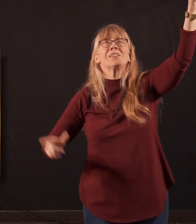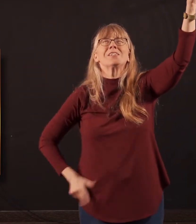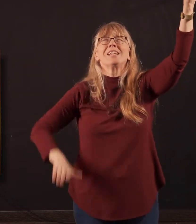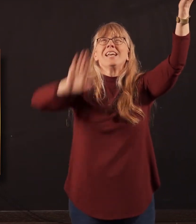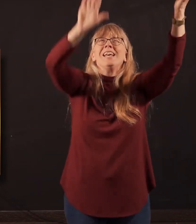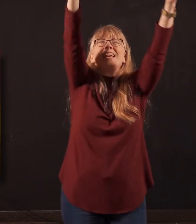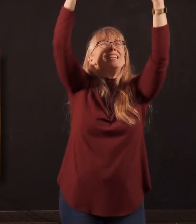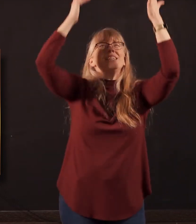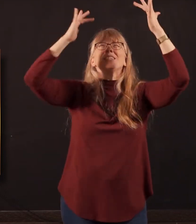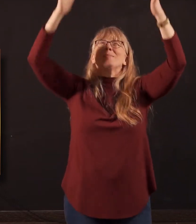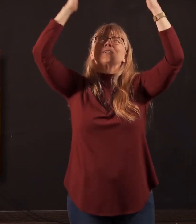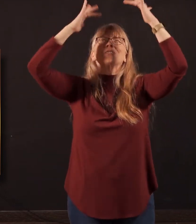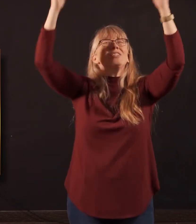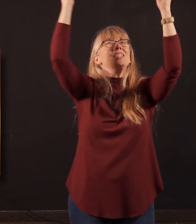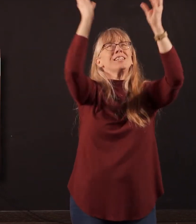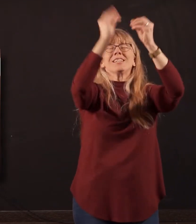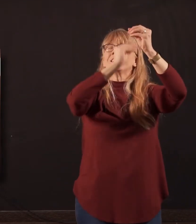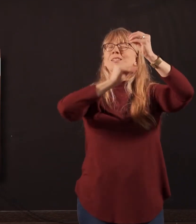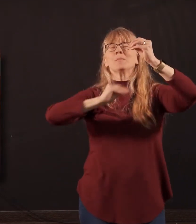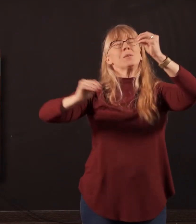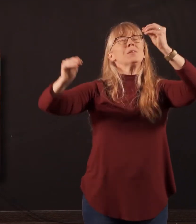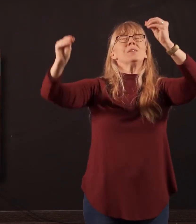His mercy is more